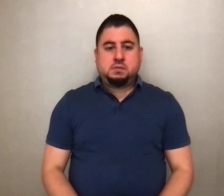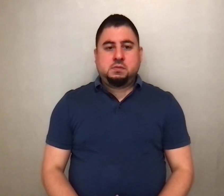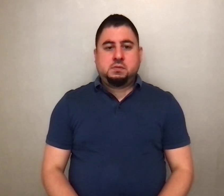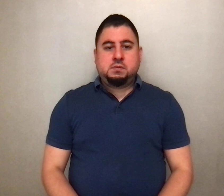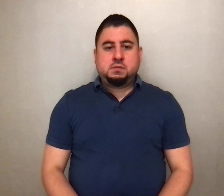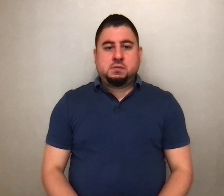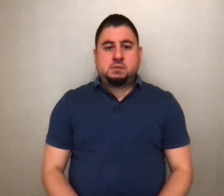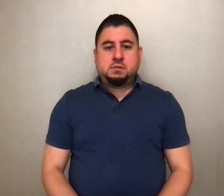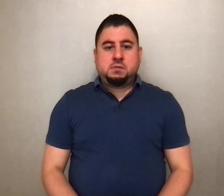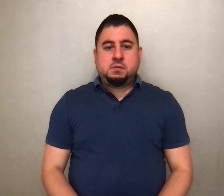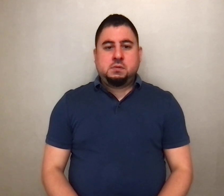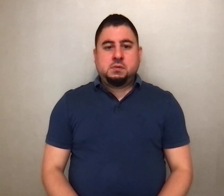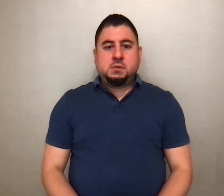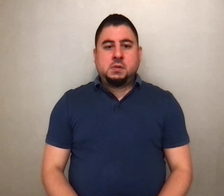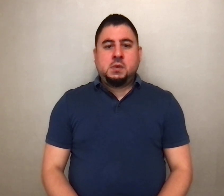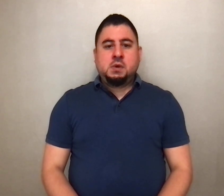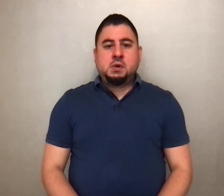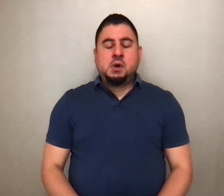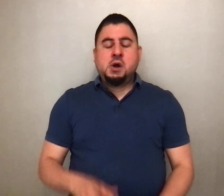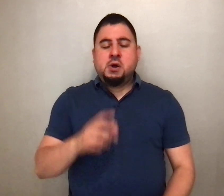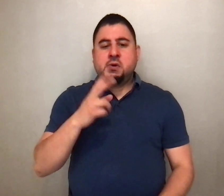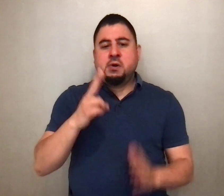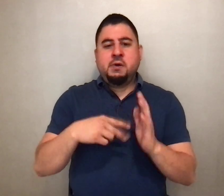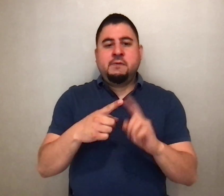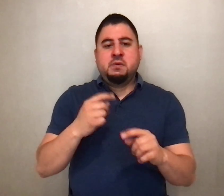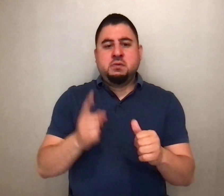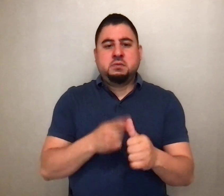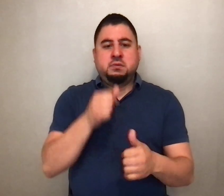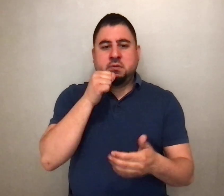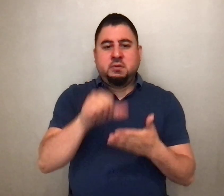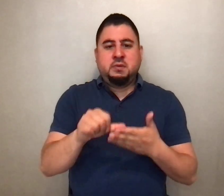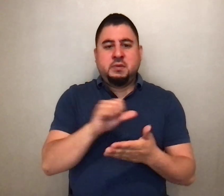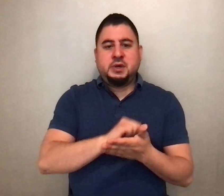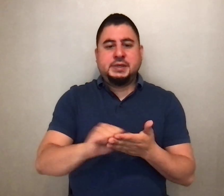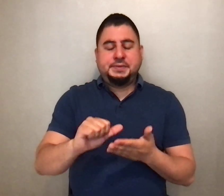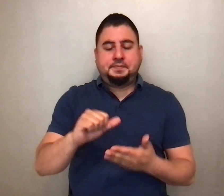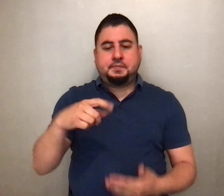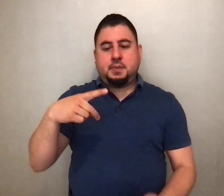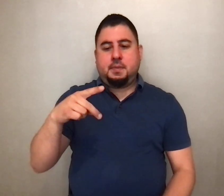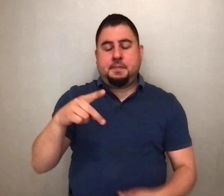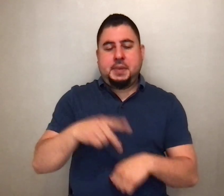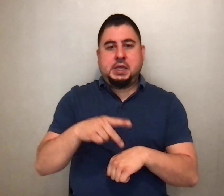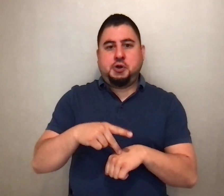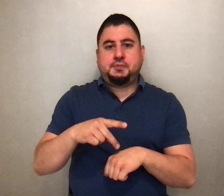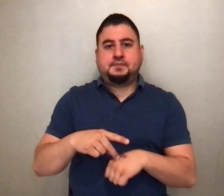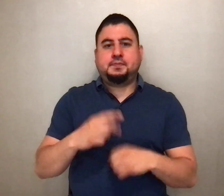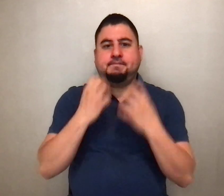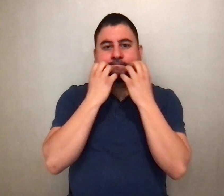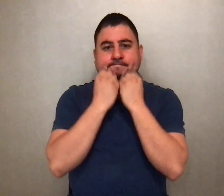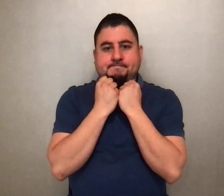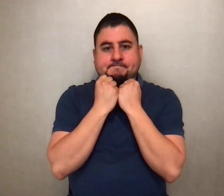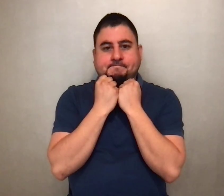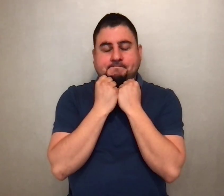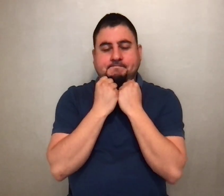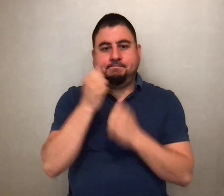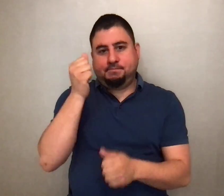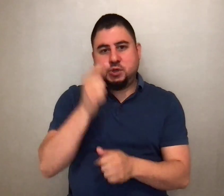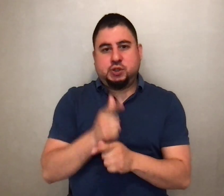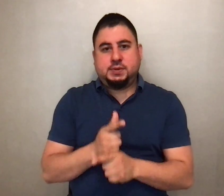A reading from the first letter of St. Peter. Beloved, if you